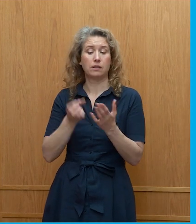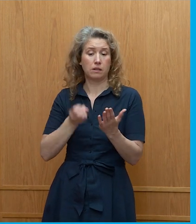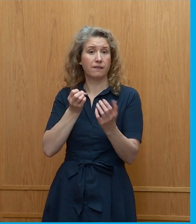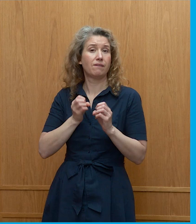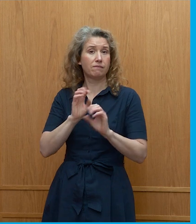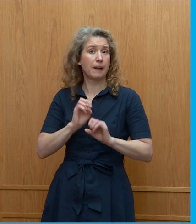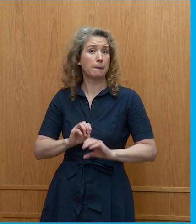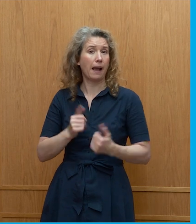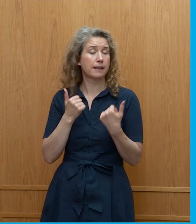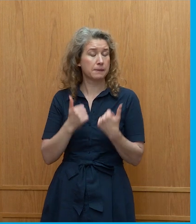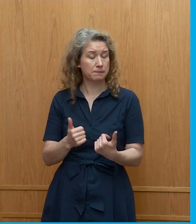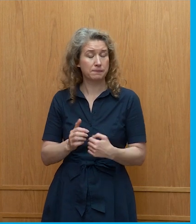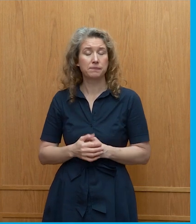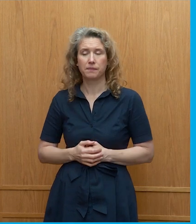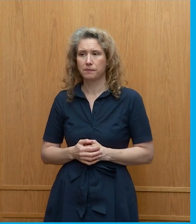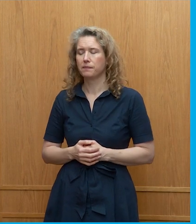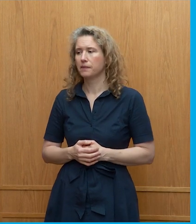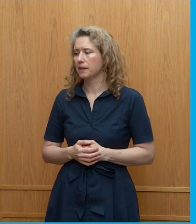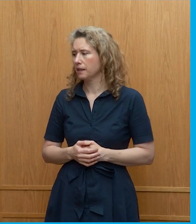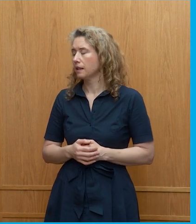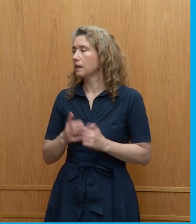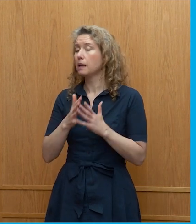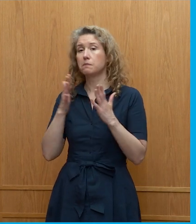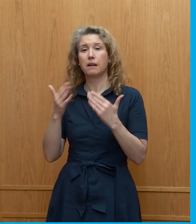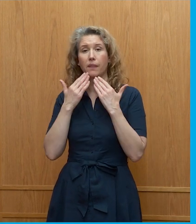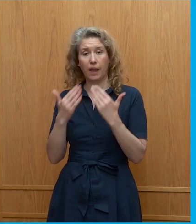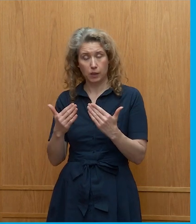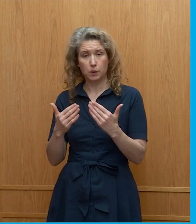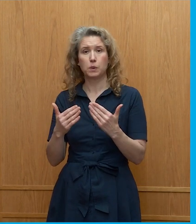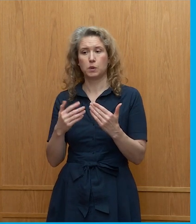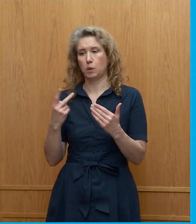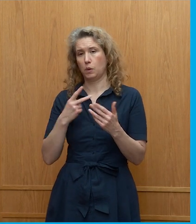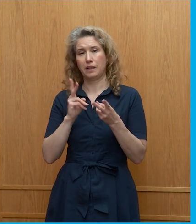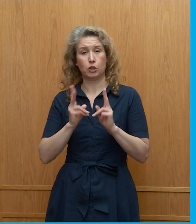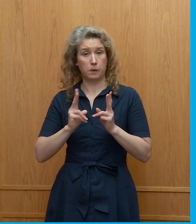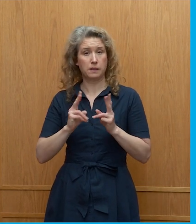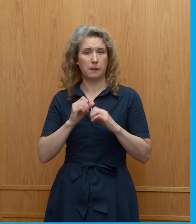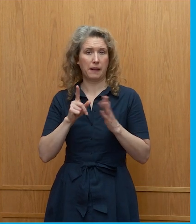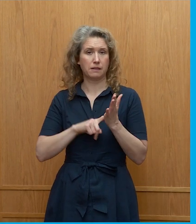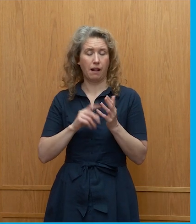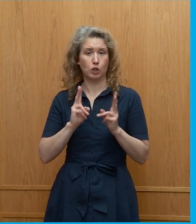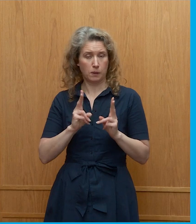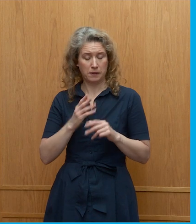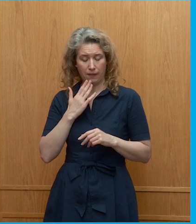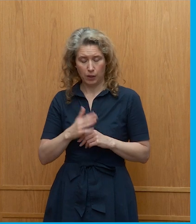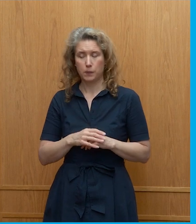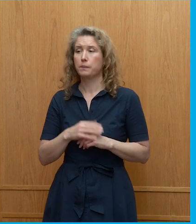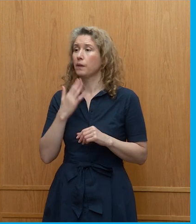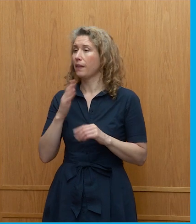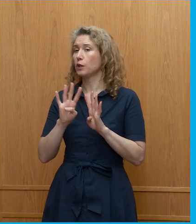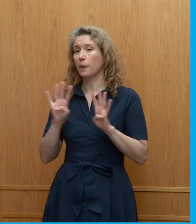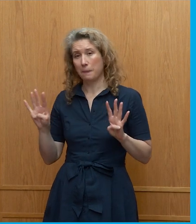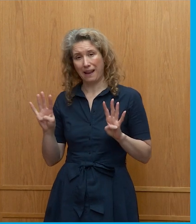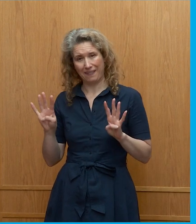that if you have the time um a big thanks to our bsl interpreters again and a big thanks to our